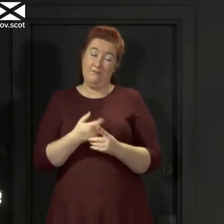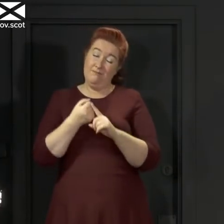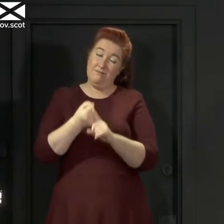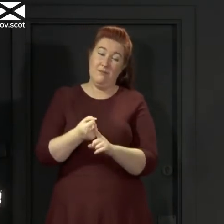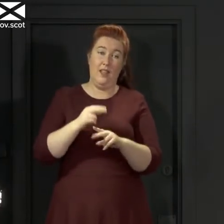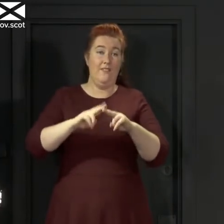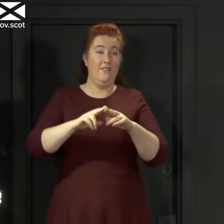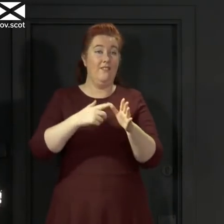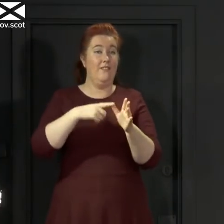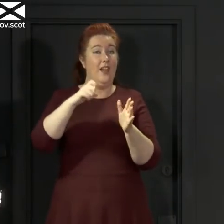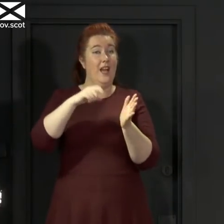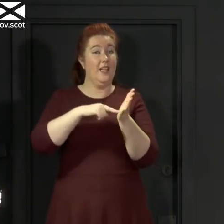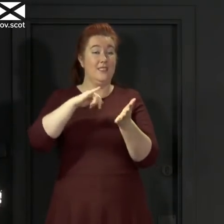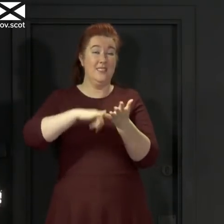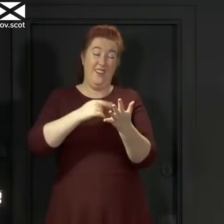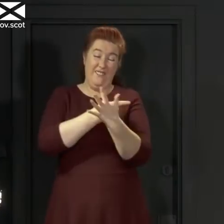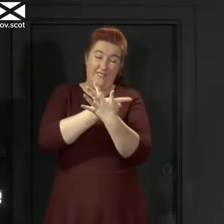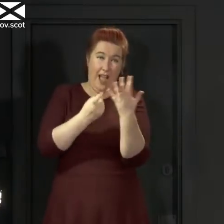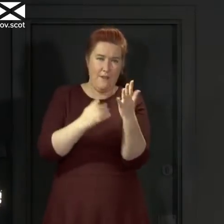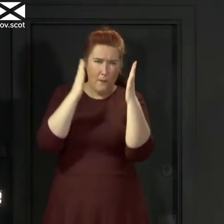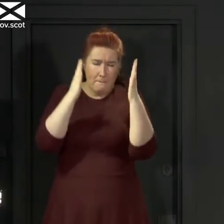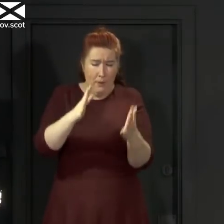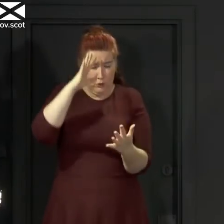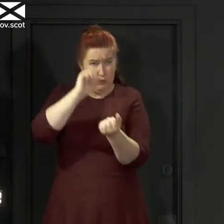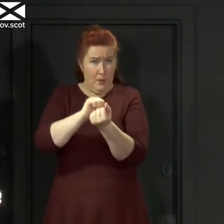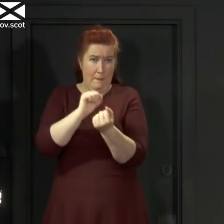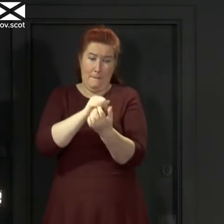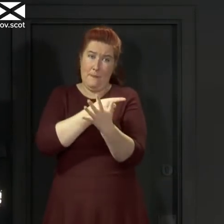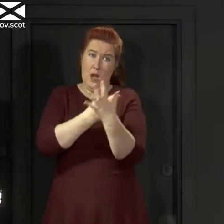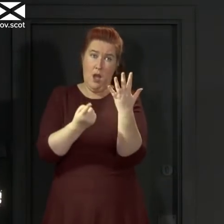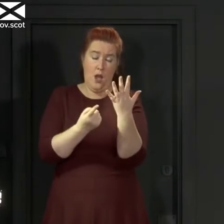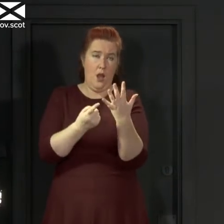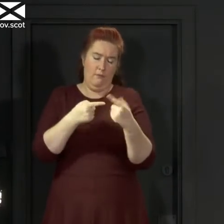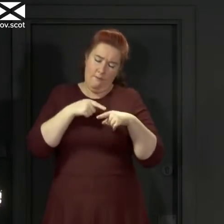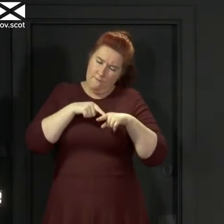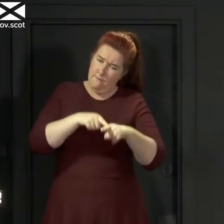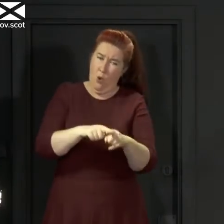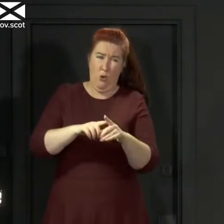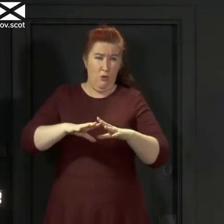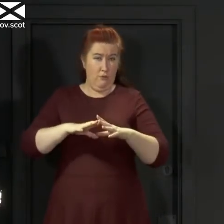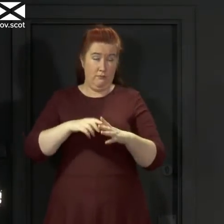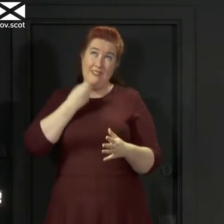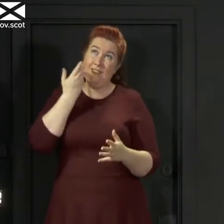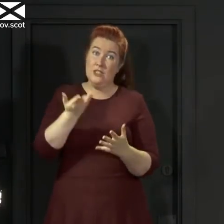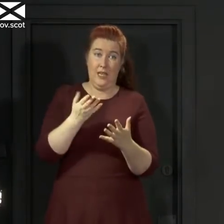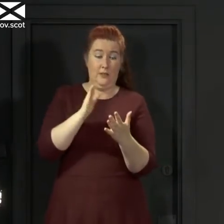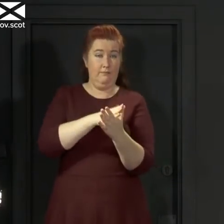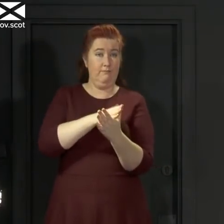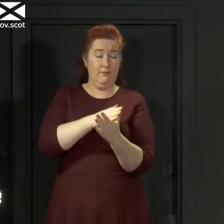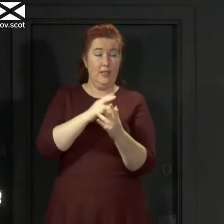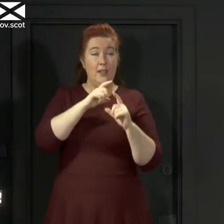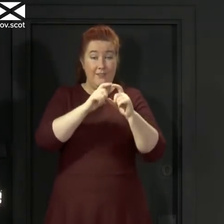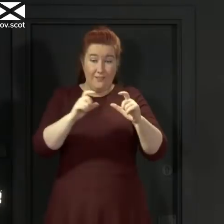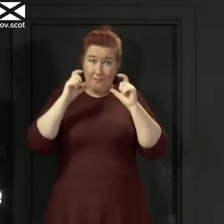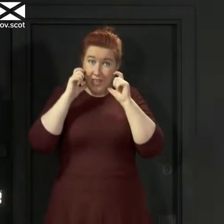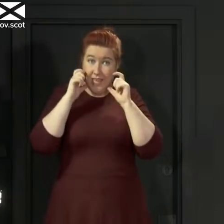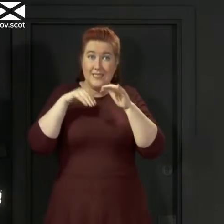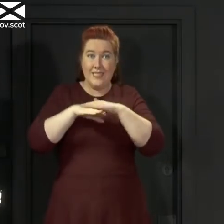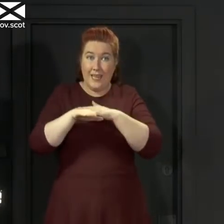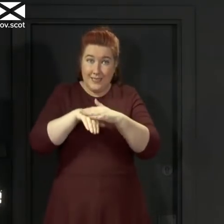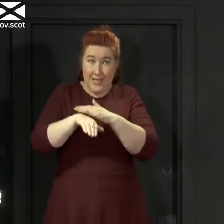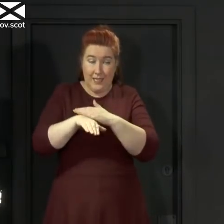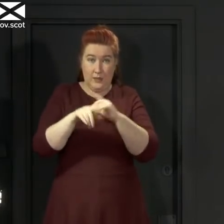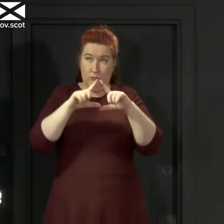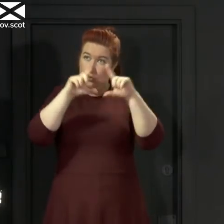The five key things that all of us must remember and abide by in everything we do. Face coverings should be worn in enclosed